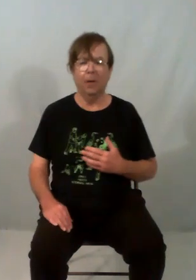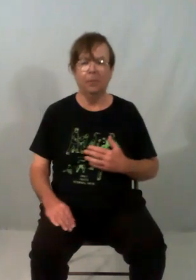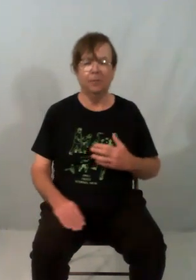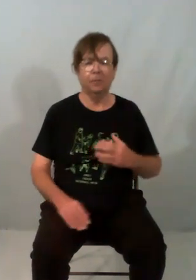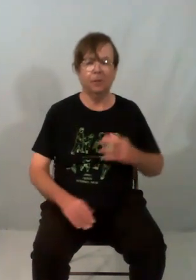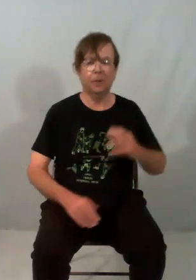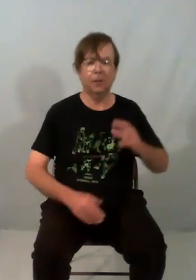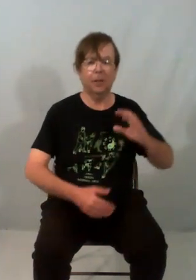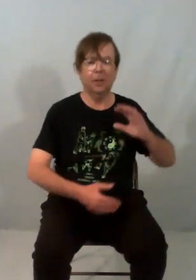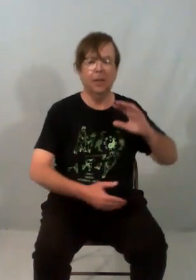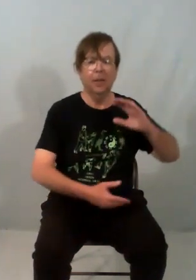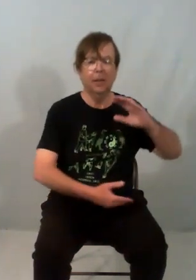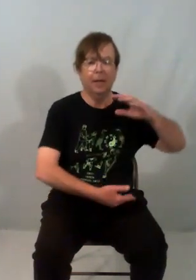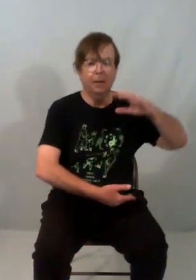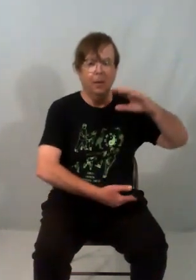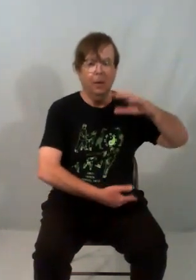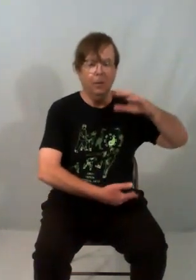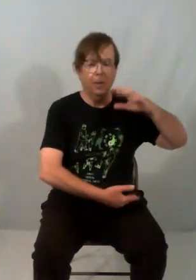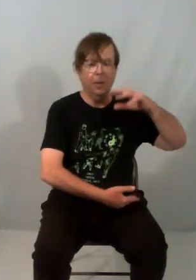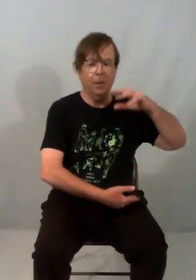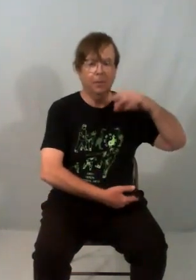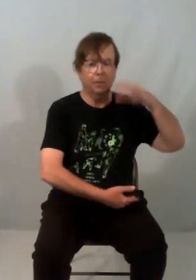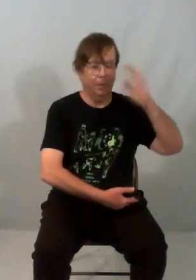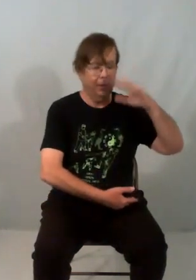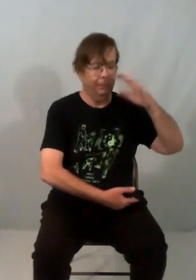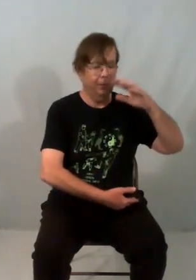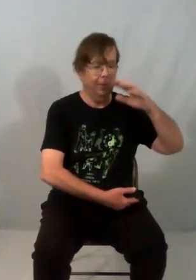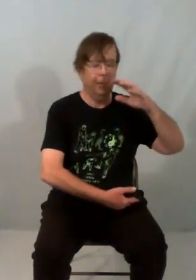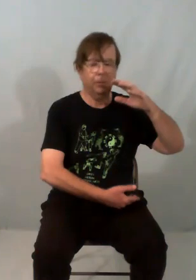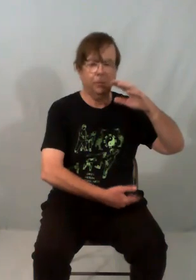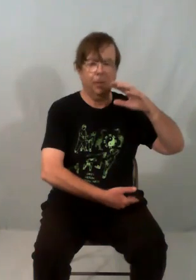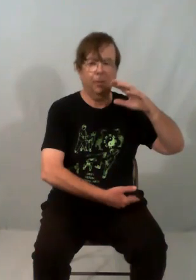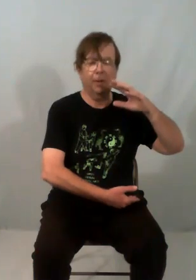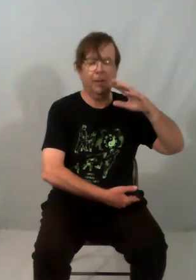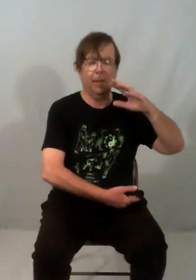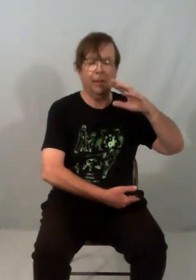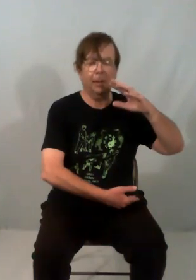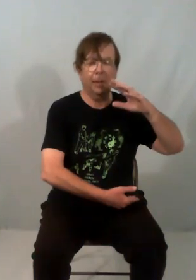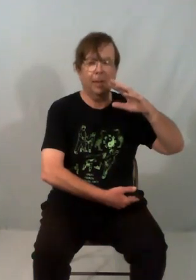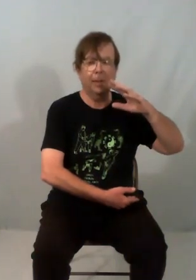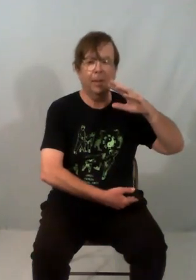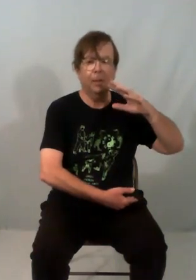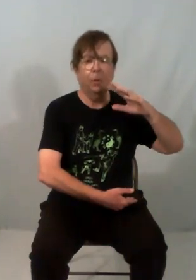my arms. My left hand on top, my right hand underneath. One,